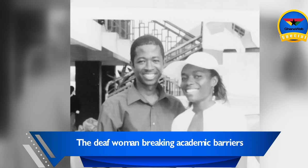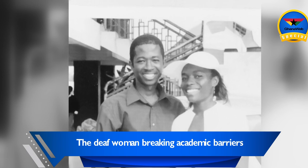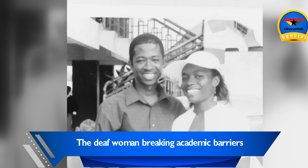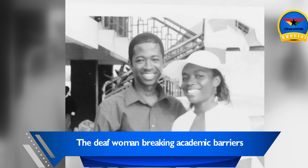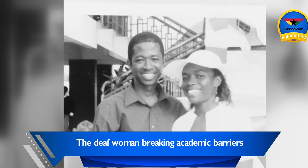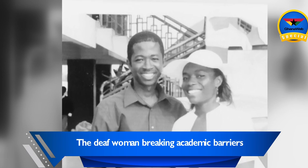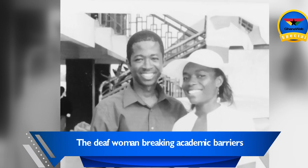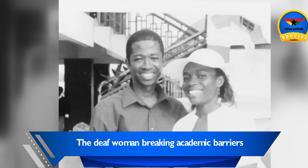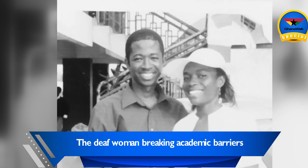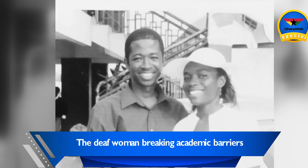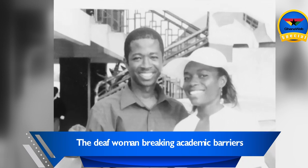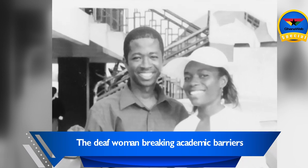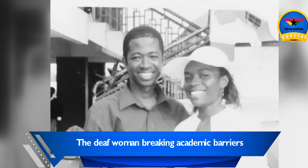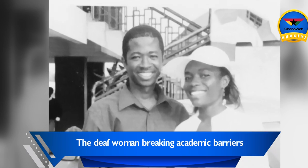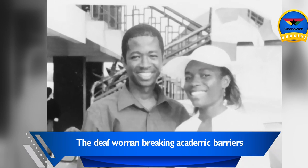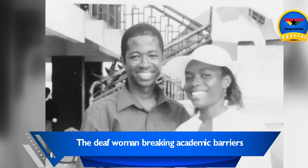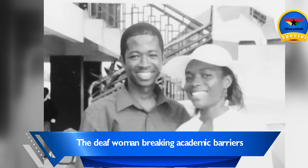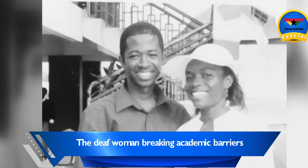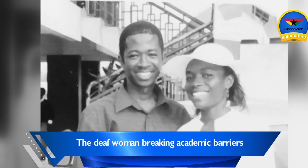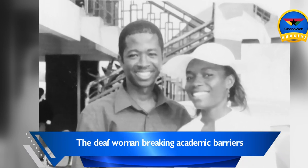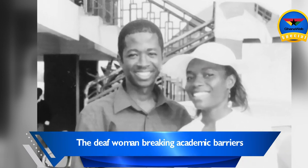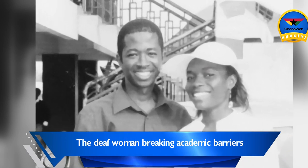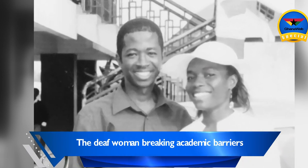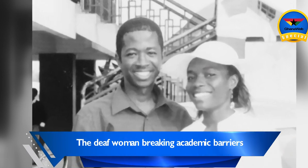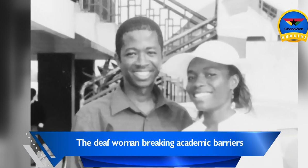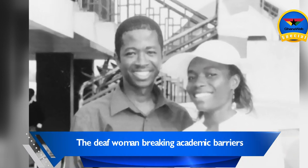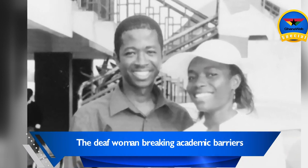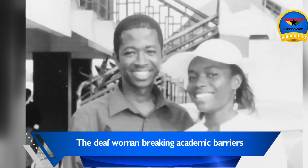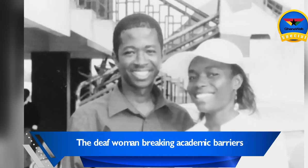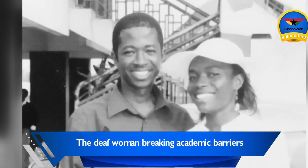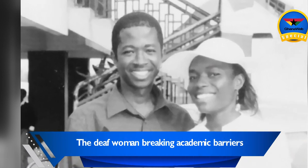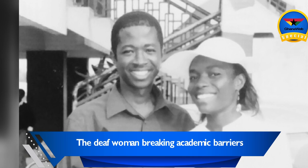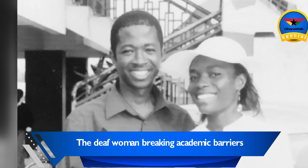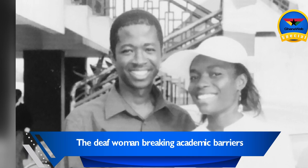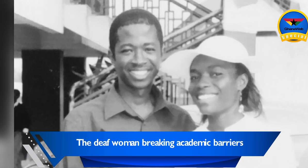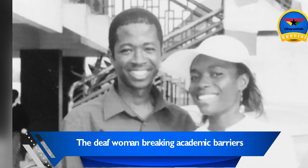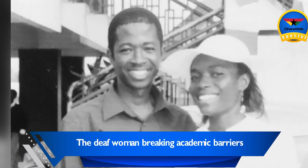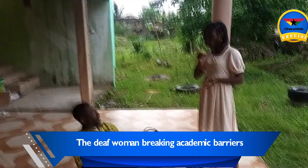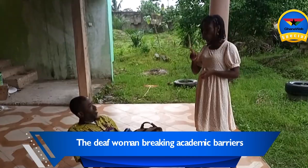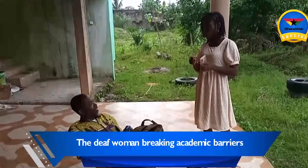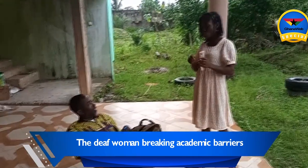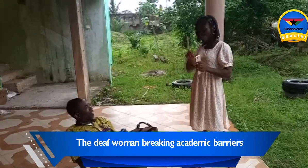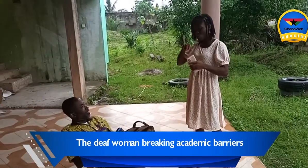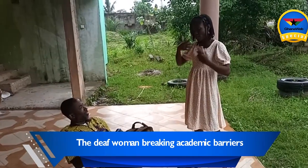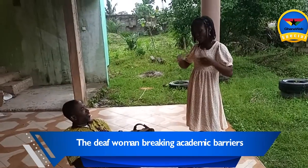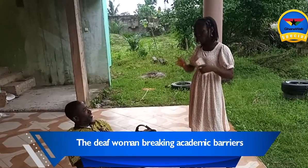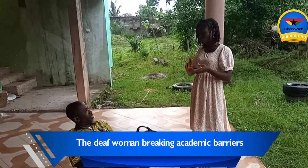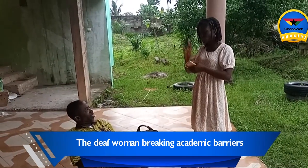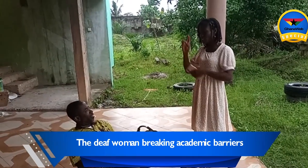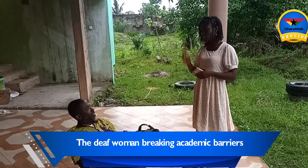Love found Lydia while she was at the University of Ghana. Her husband, Samuel Asamwa, recalls how he met